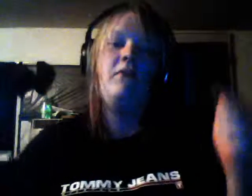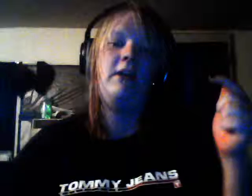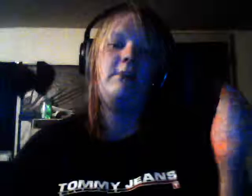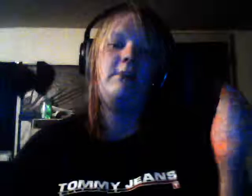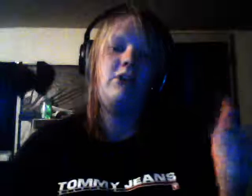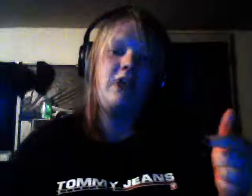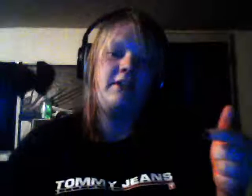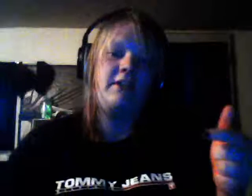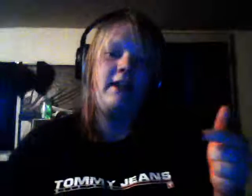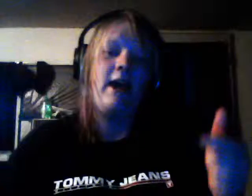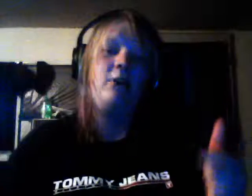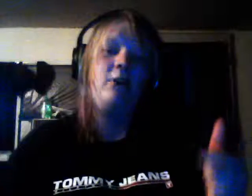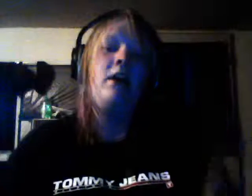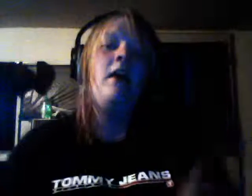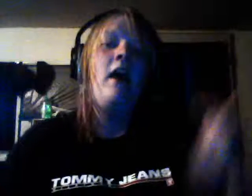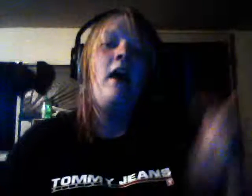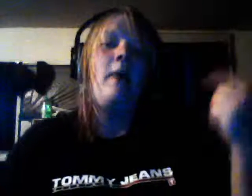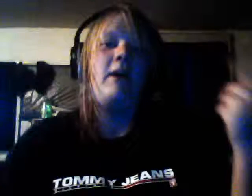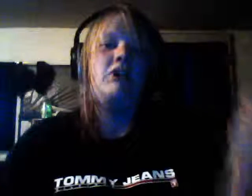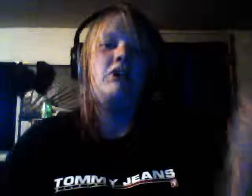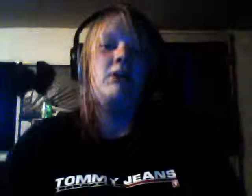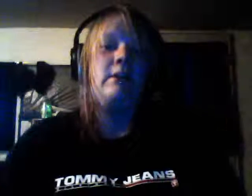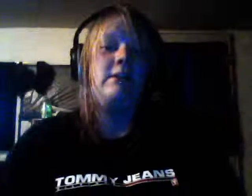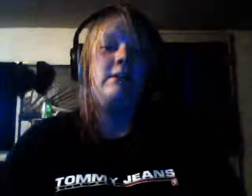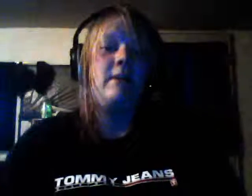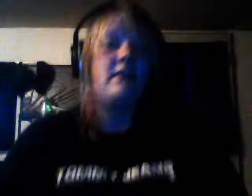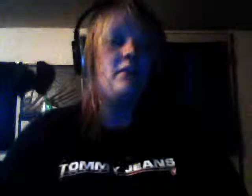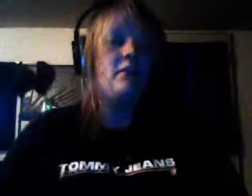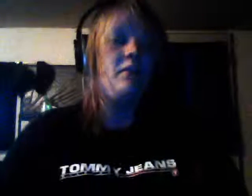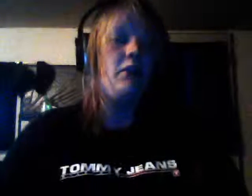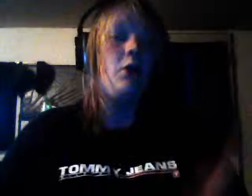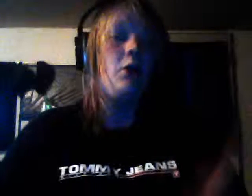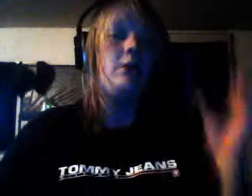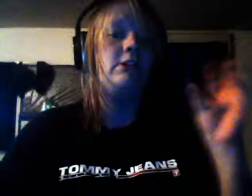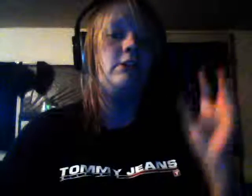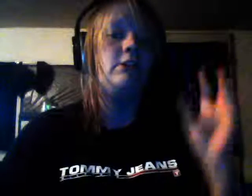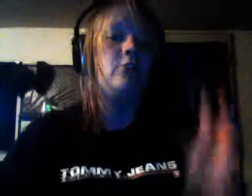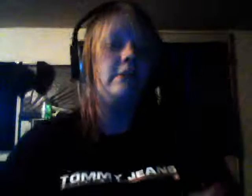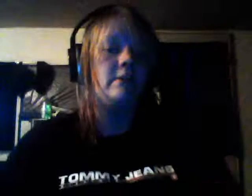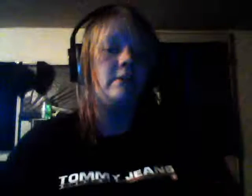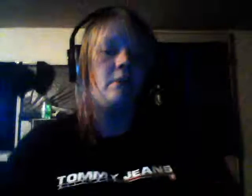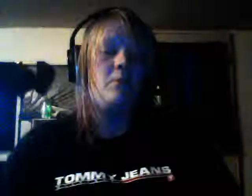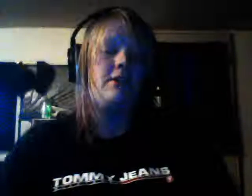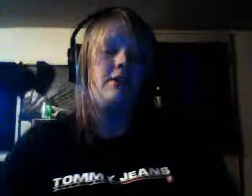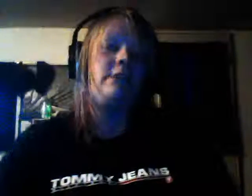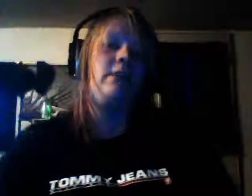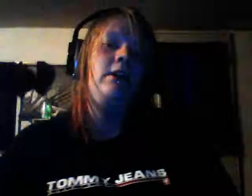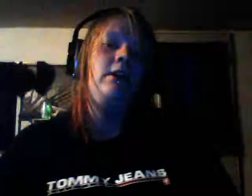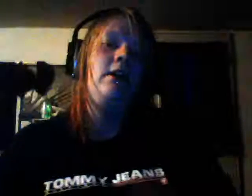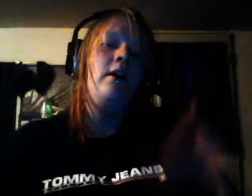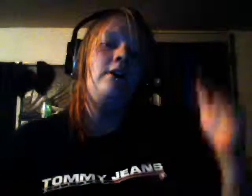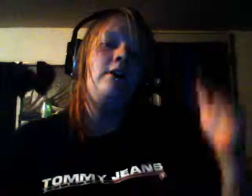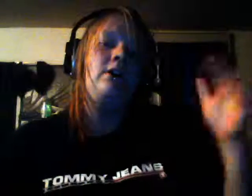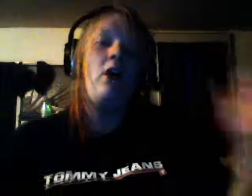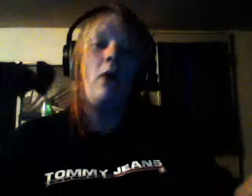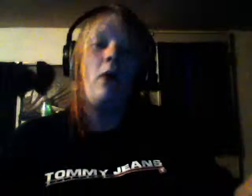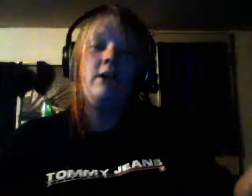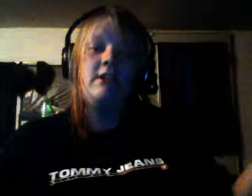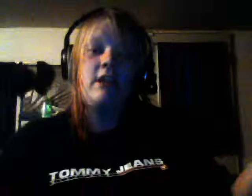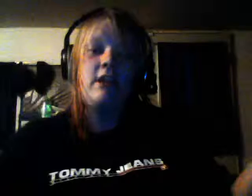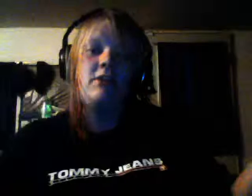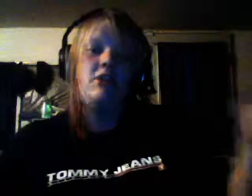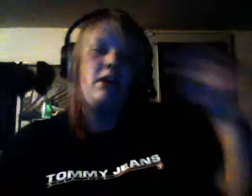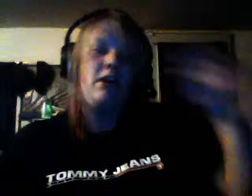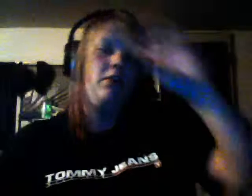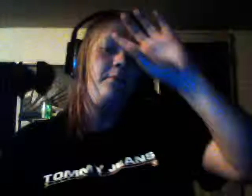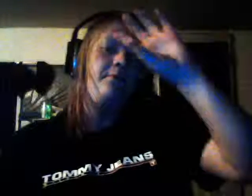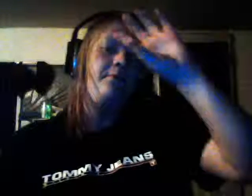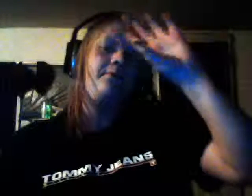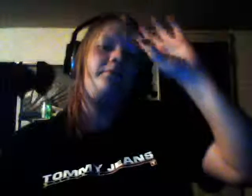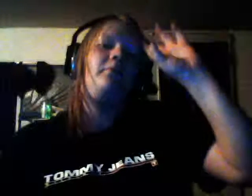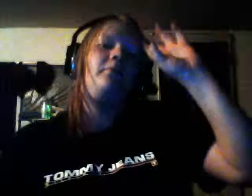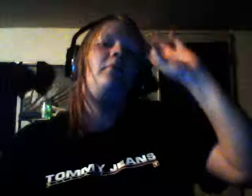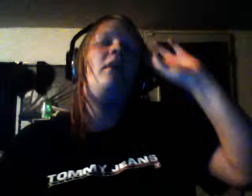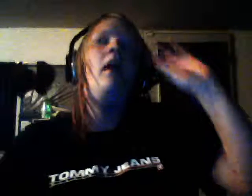guys want to check that out I'm actually going to make another video as soon as I'm done with this one to go on to the other channel um